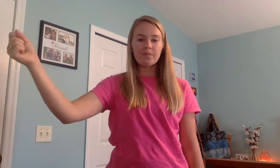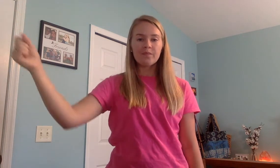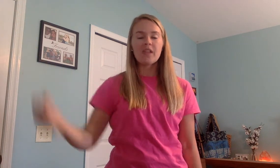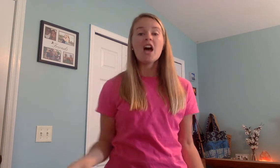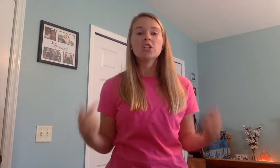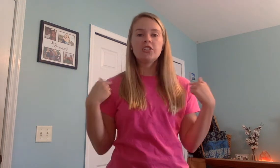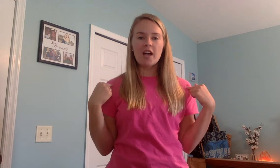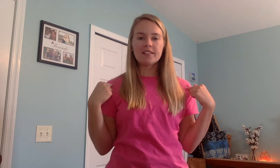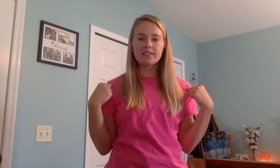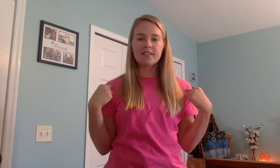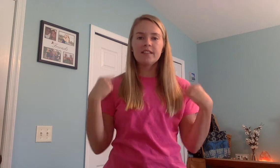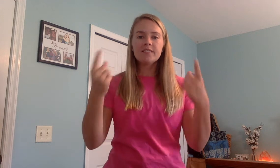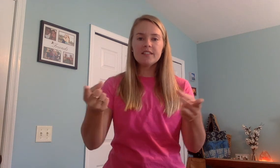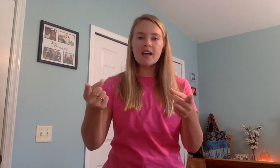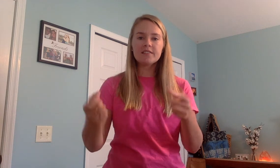Dust. Dust.